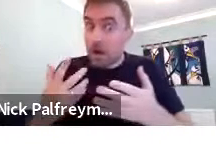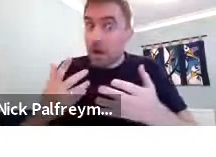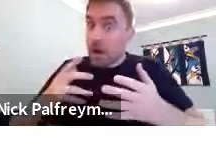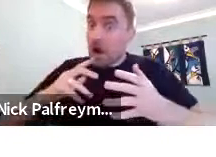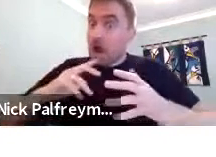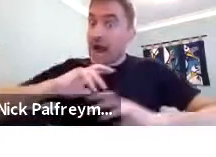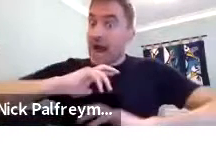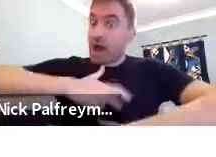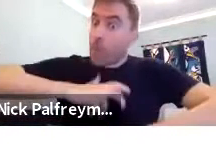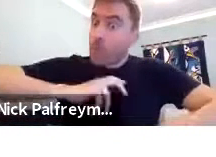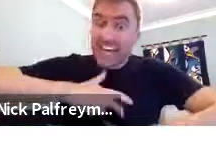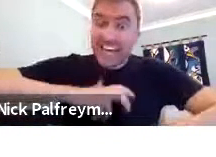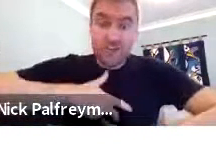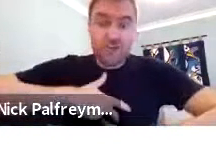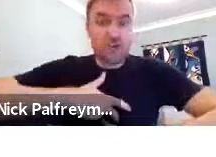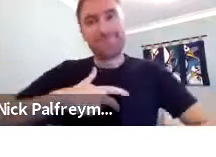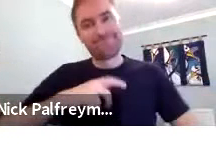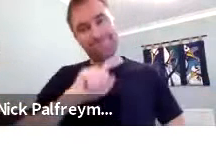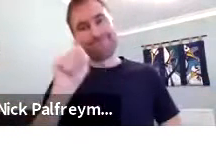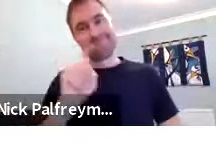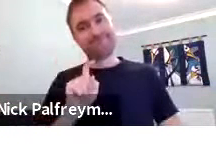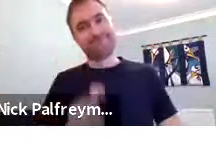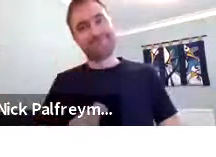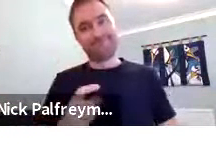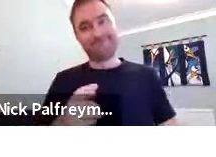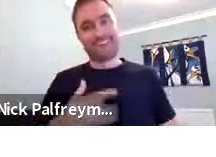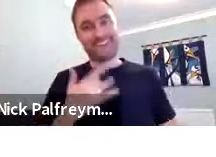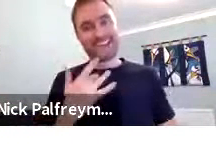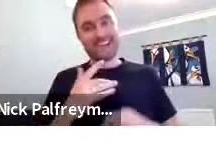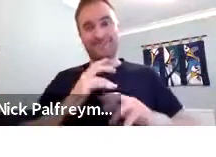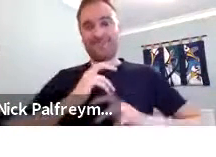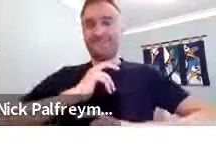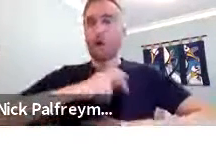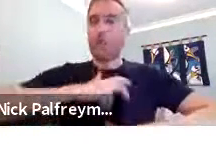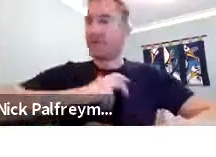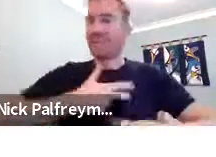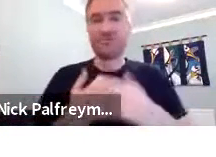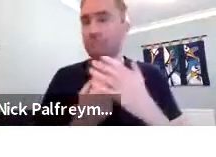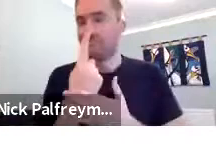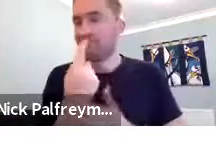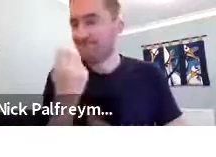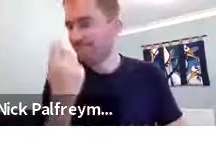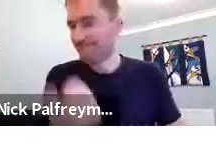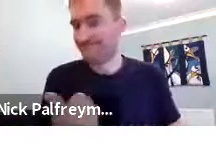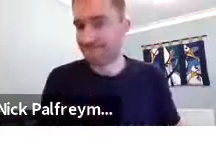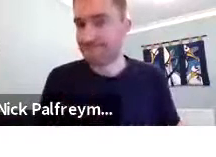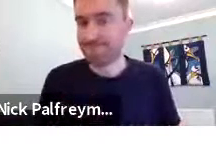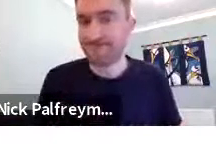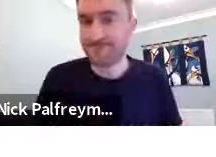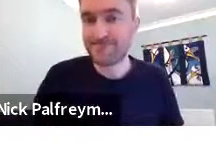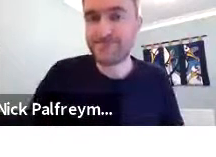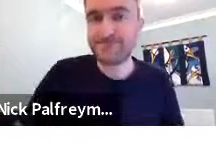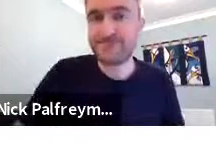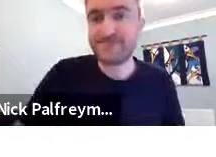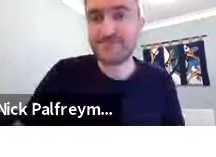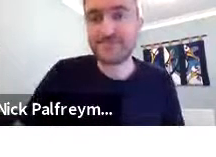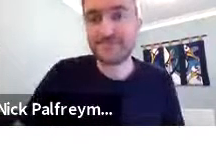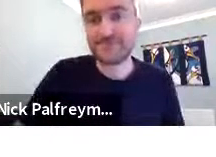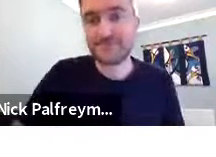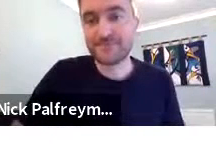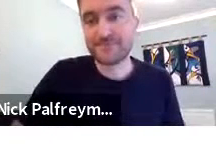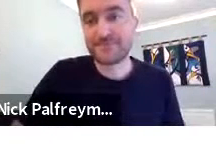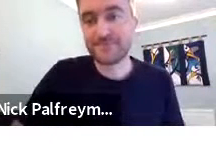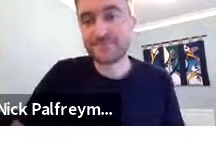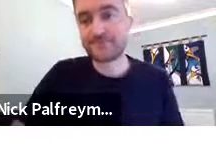% of the time. So, we don't know if that's just accommodation. Are they accommodating? Are they trying to match the